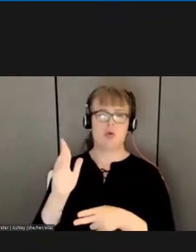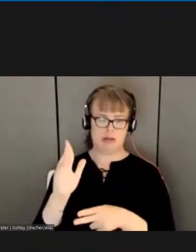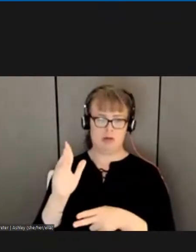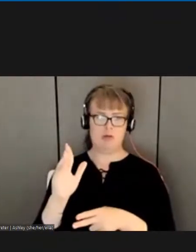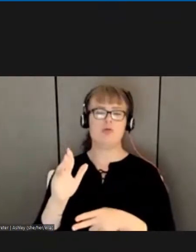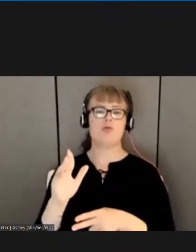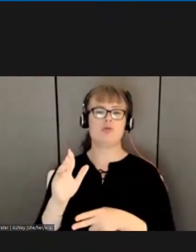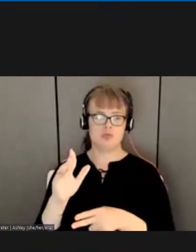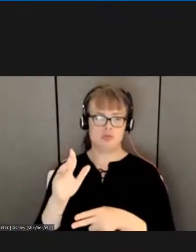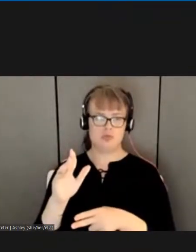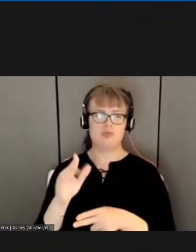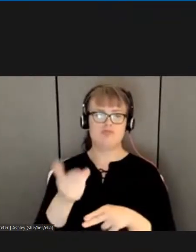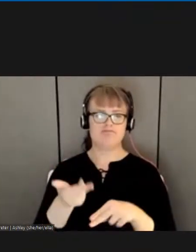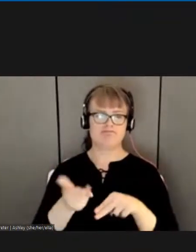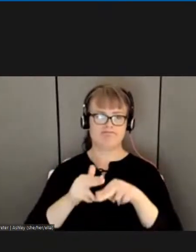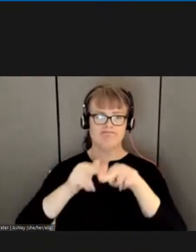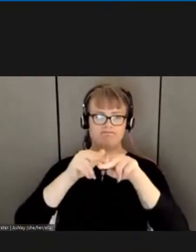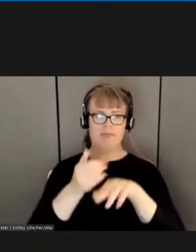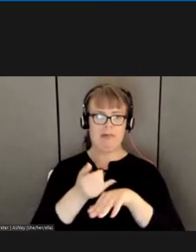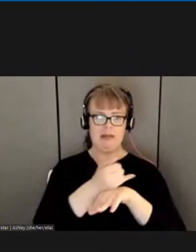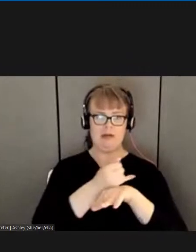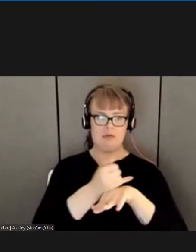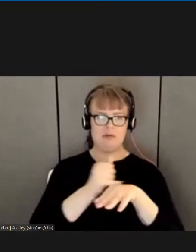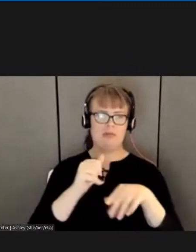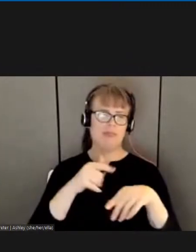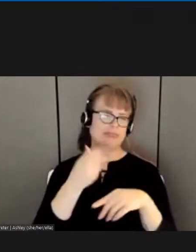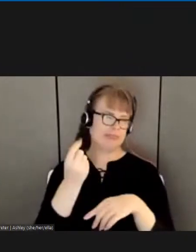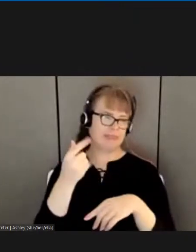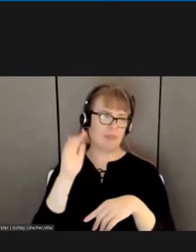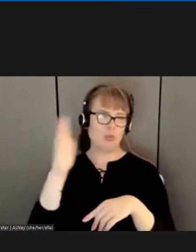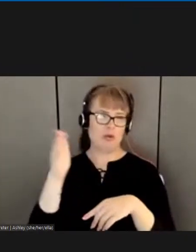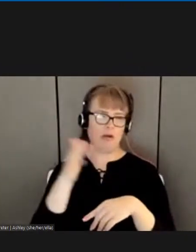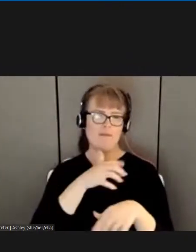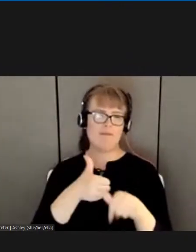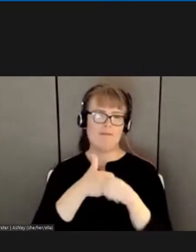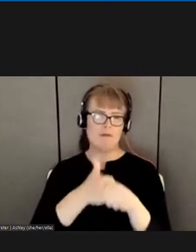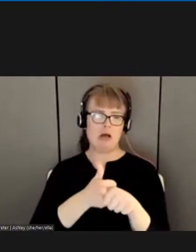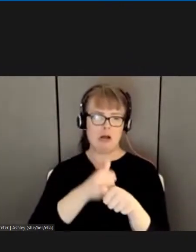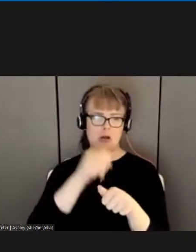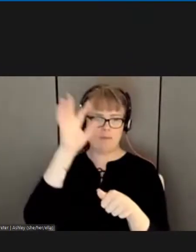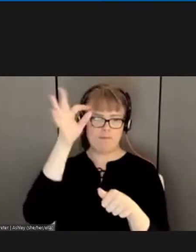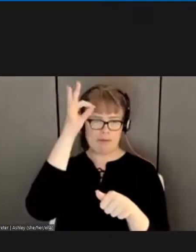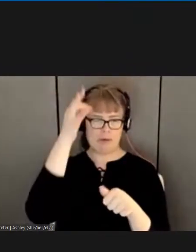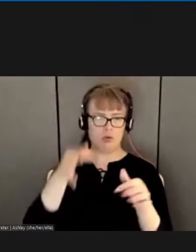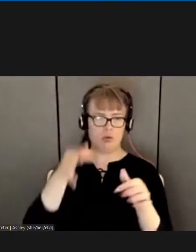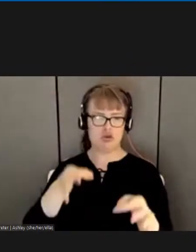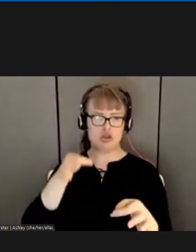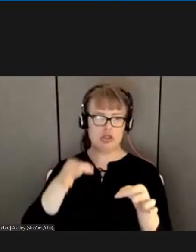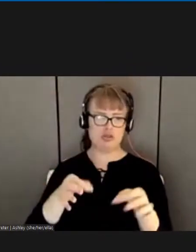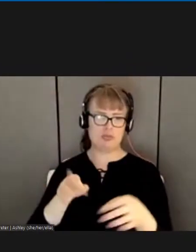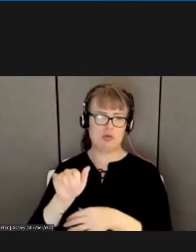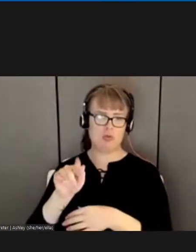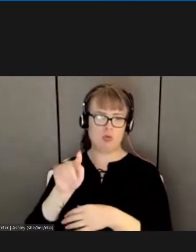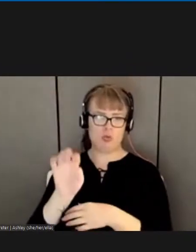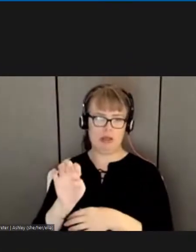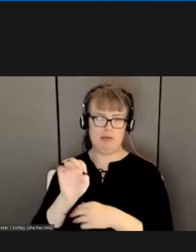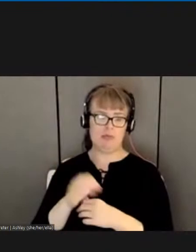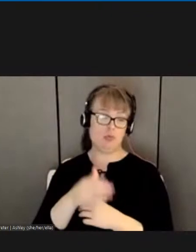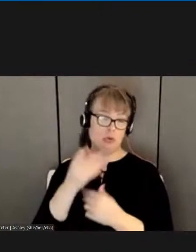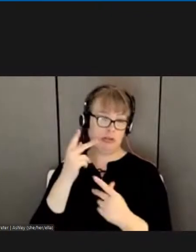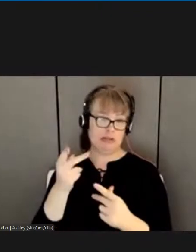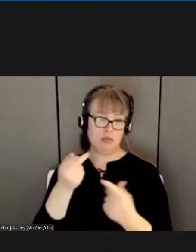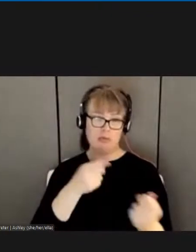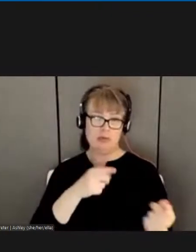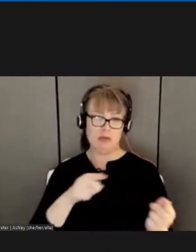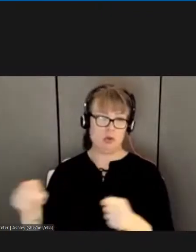for those is the federal judgment rate and with what's been going on over the last numerous years with